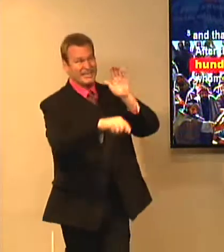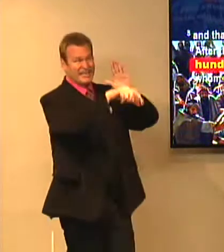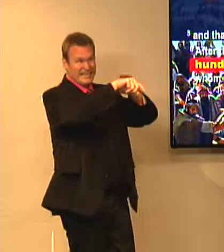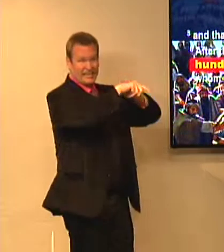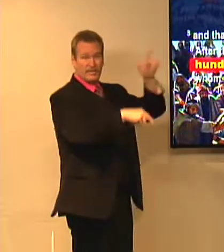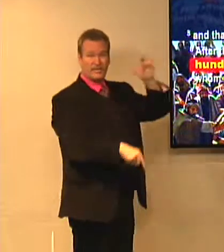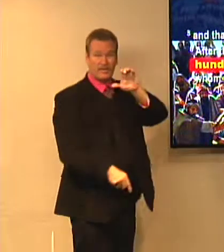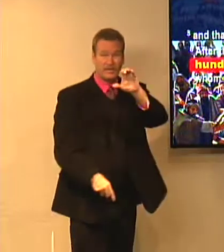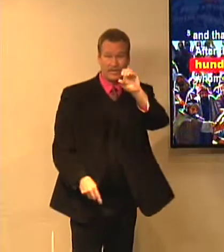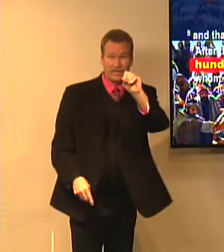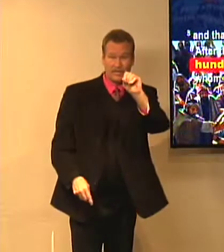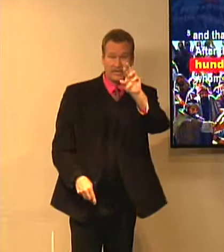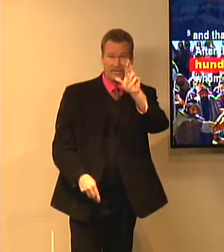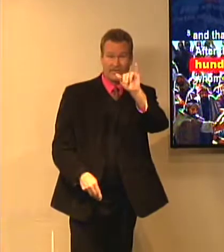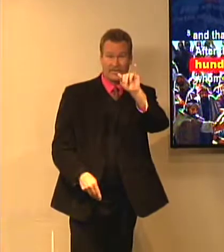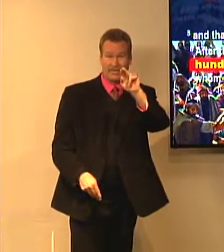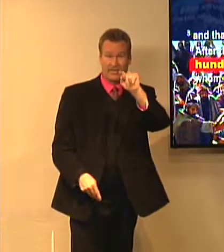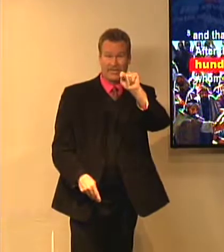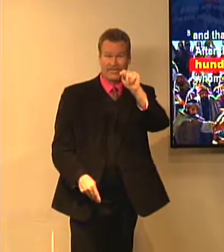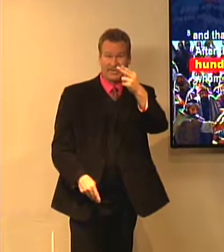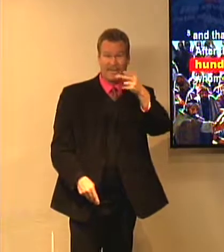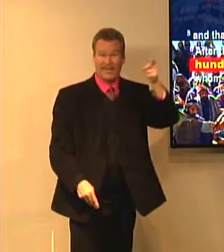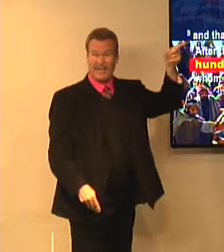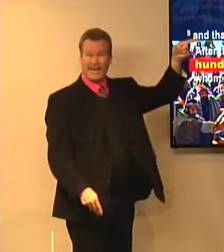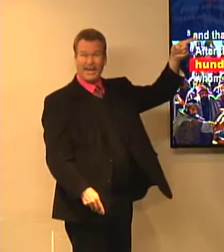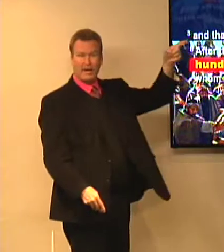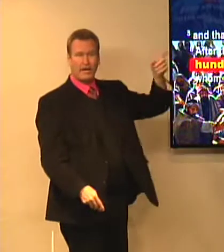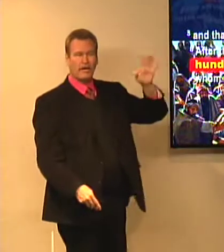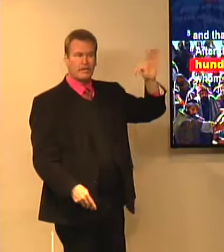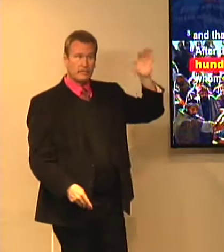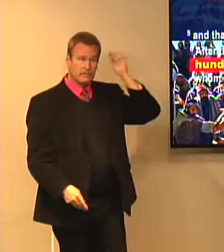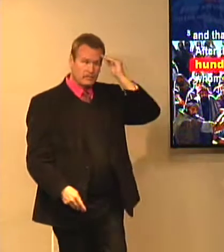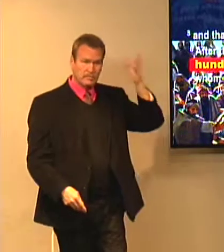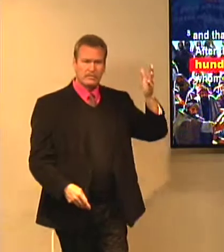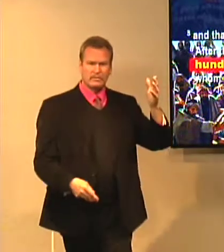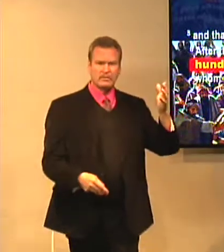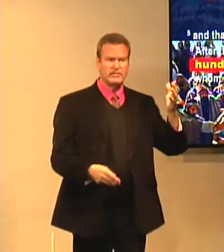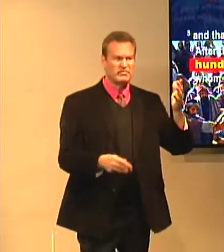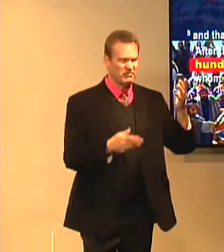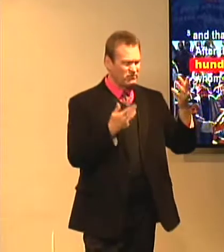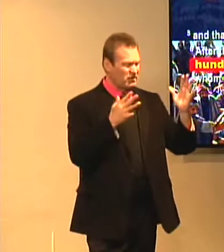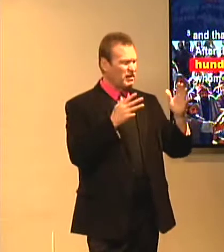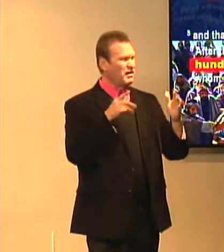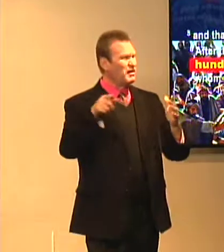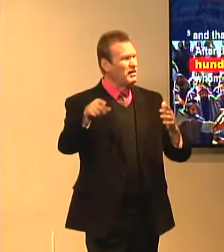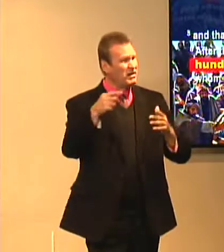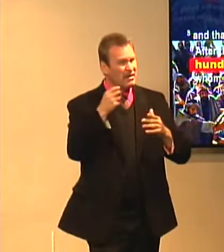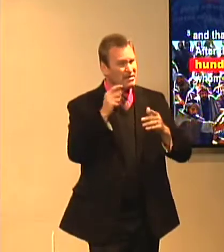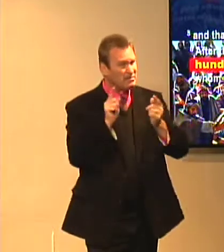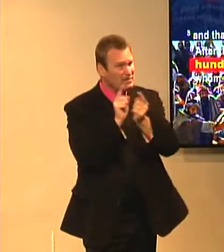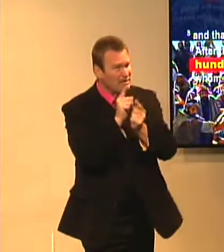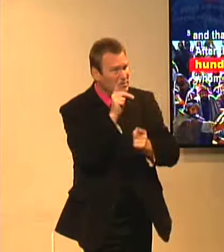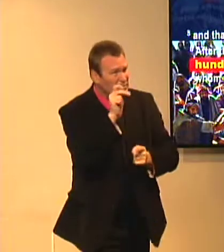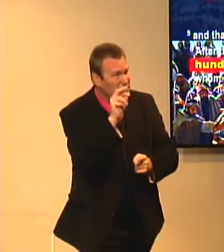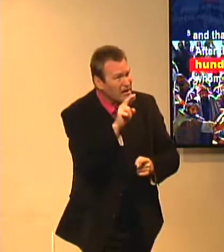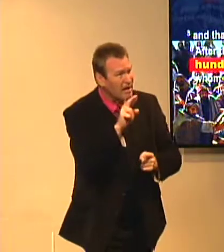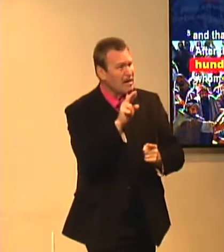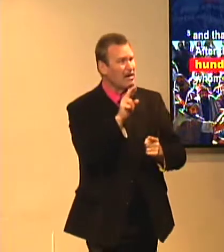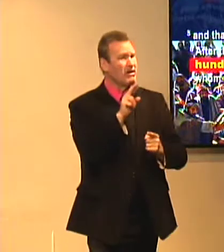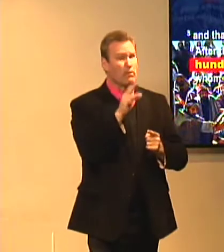So he's telling those of the grandparents that saw this and met